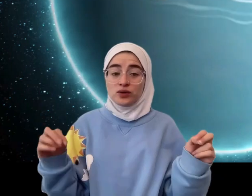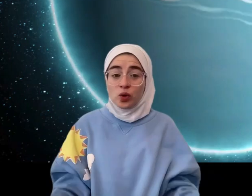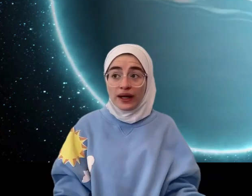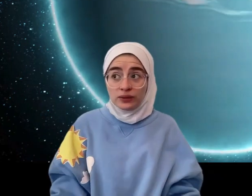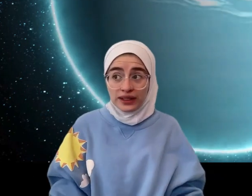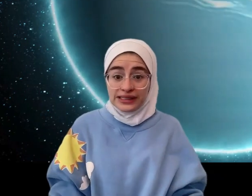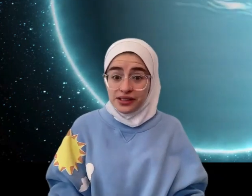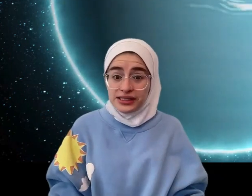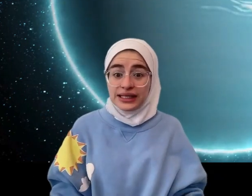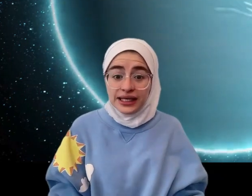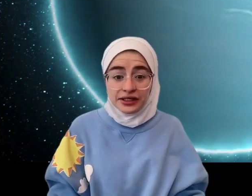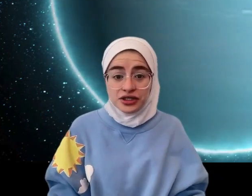21 years each.